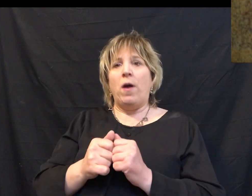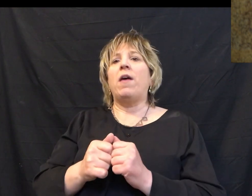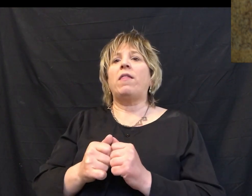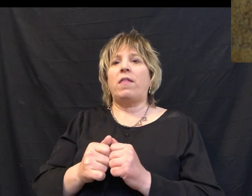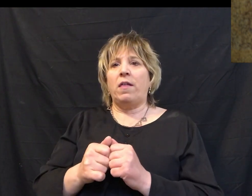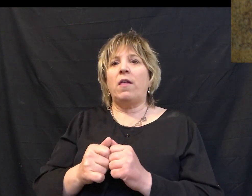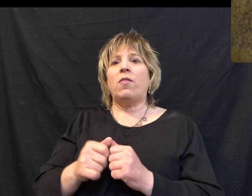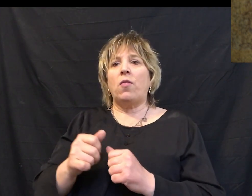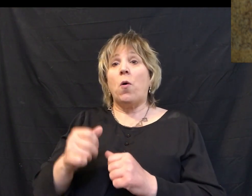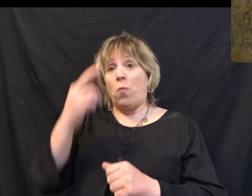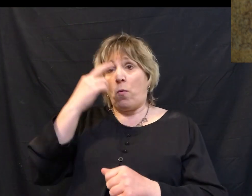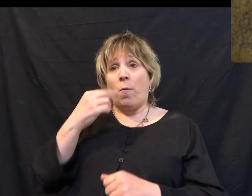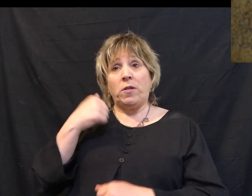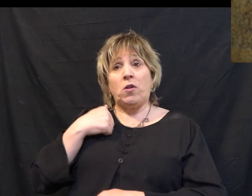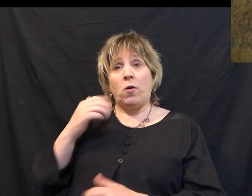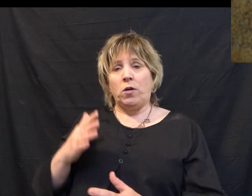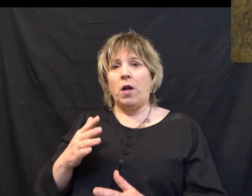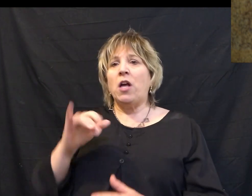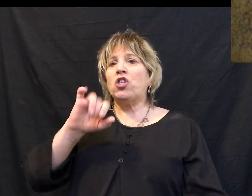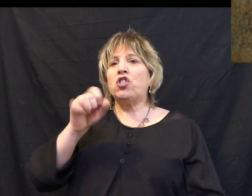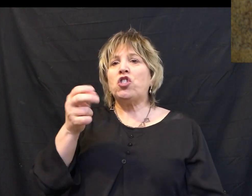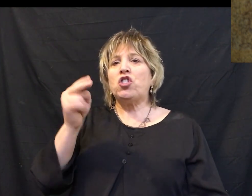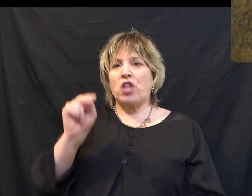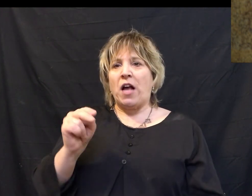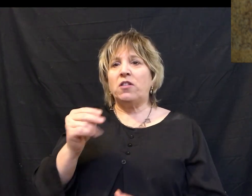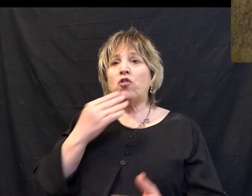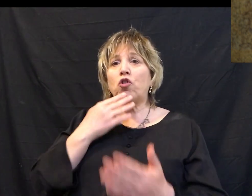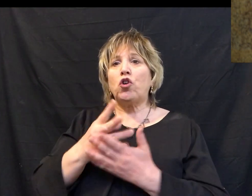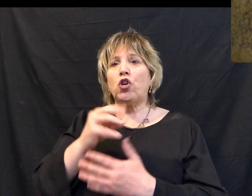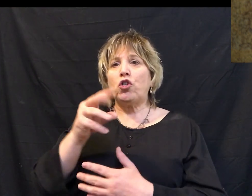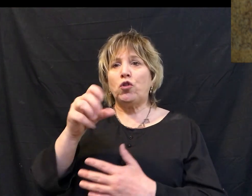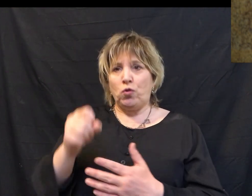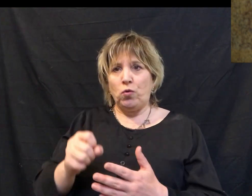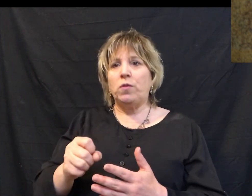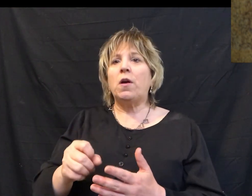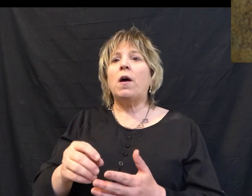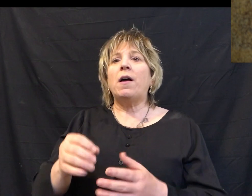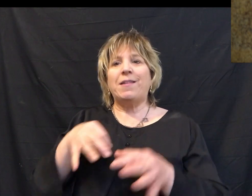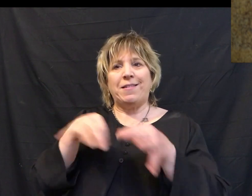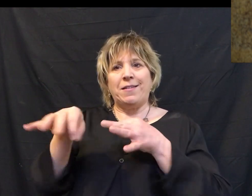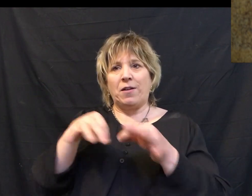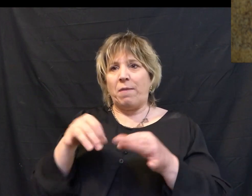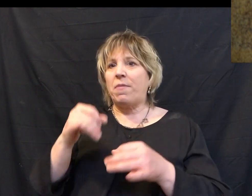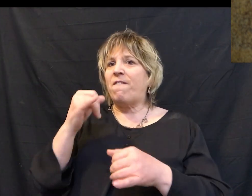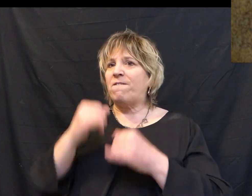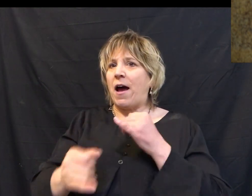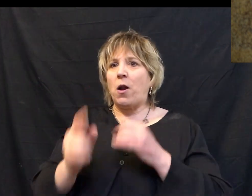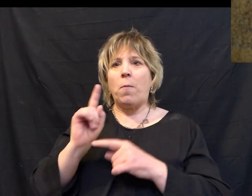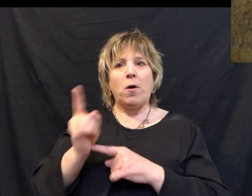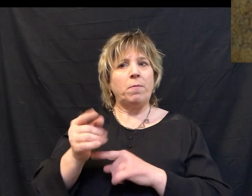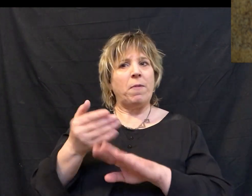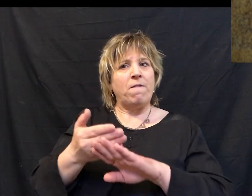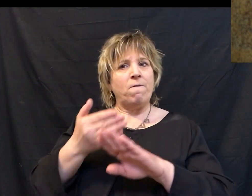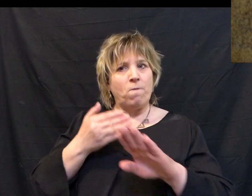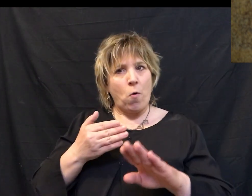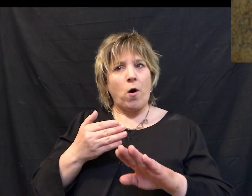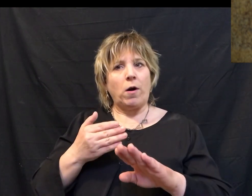the Roman soldiers. And John's gospel beautifully describes for us the final moments before the death